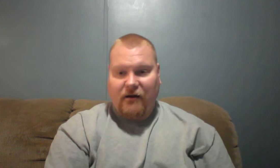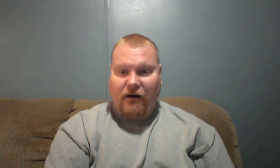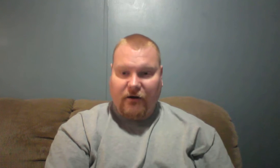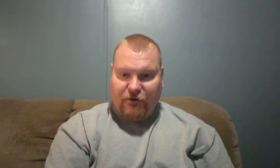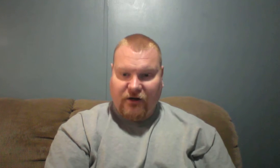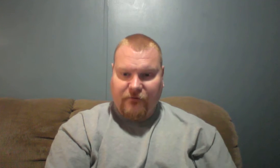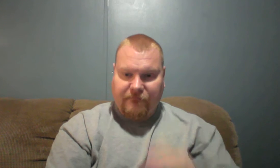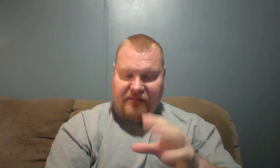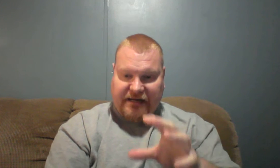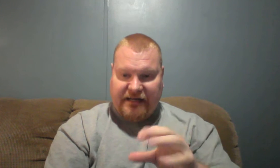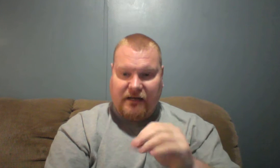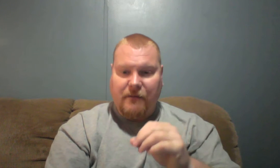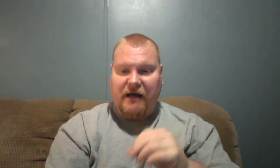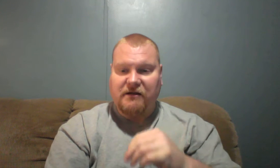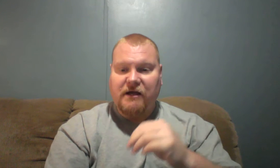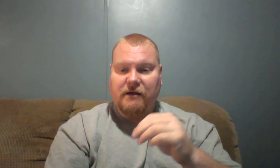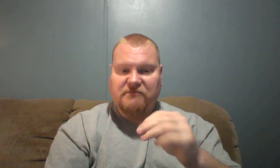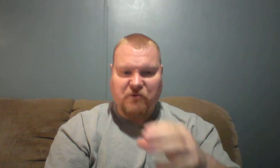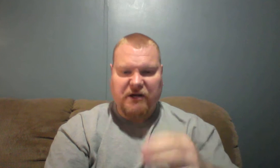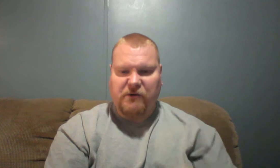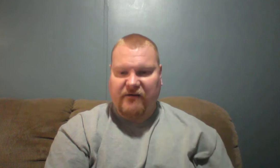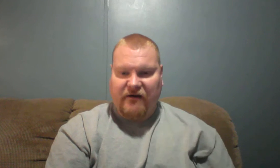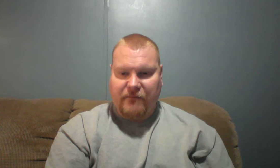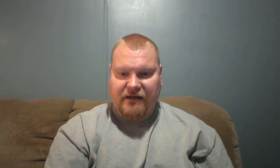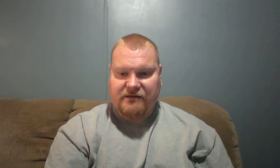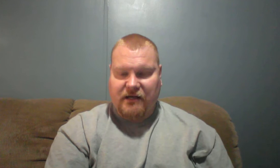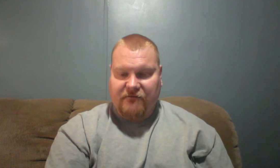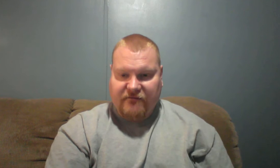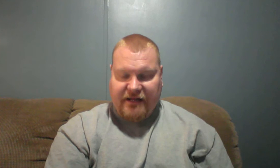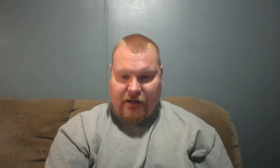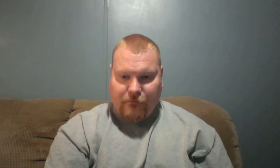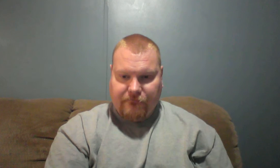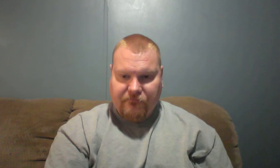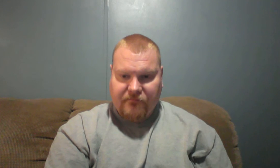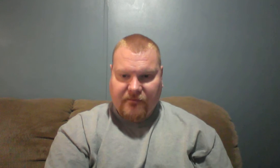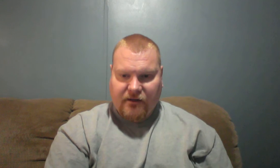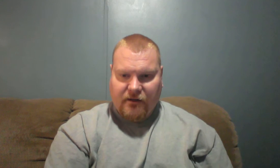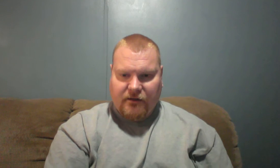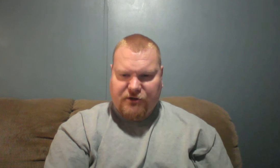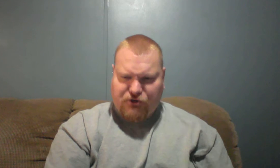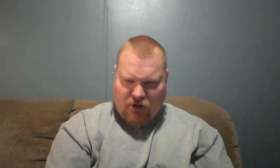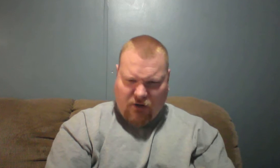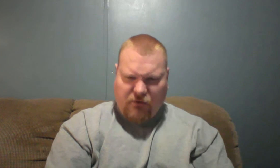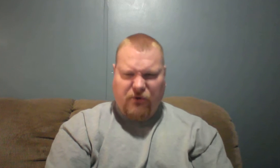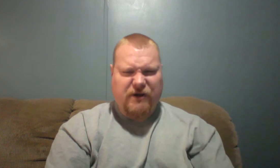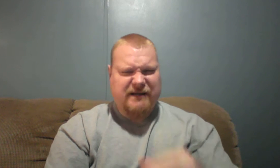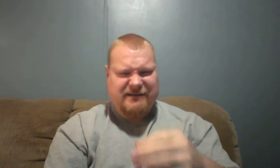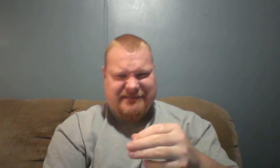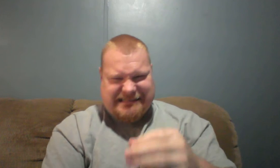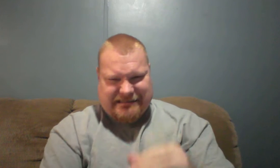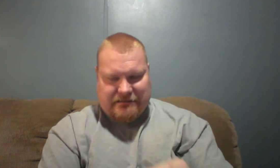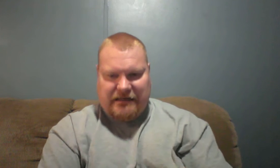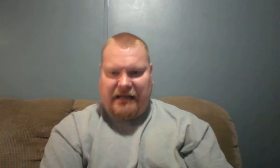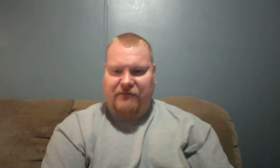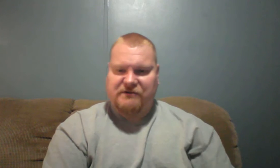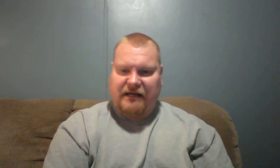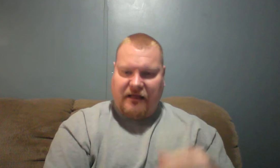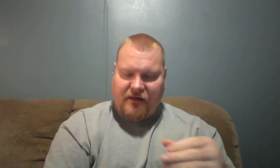Earlier on, I did about 20, 25 minutes of a video. Struggled through it, and it was like I thought,